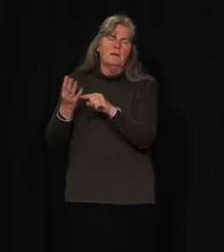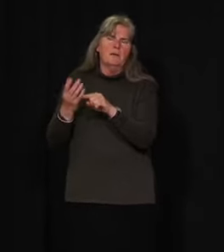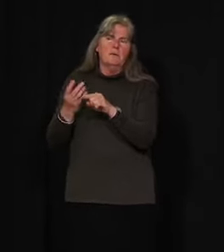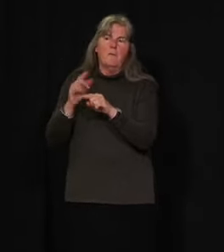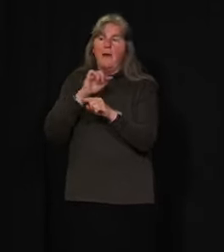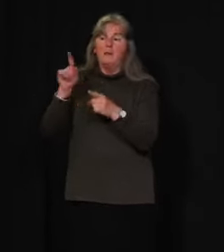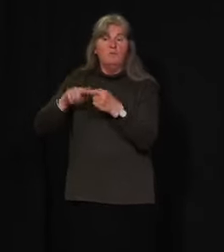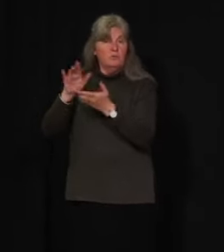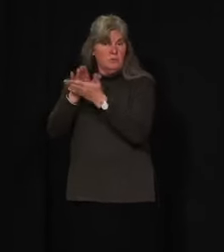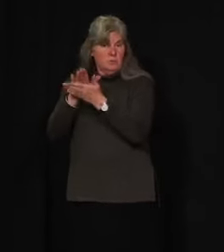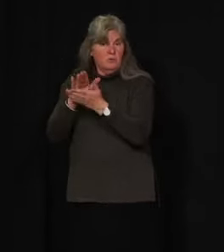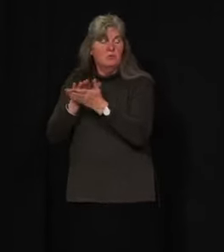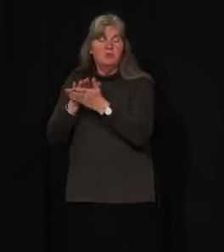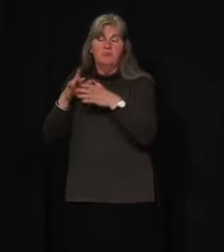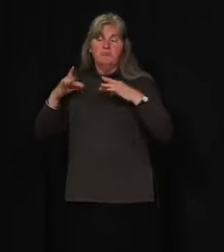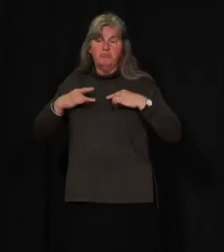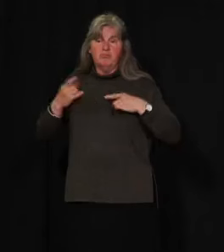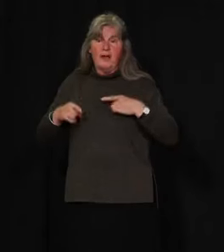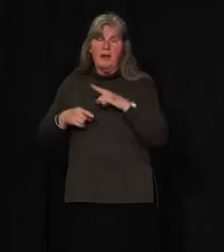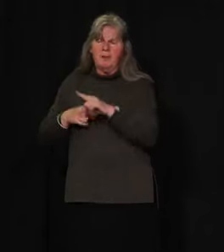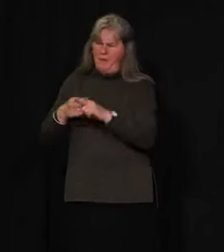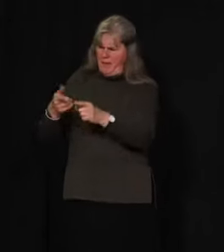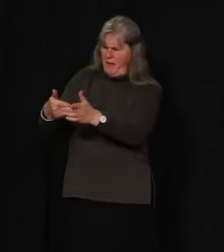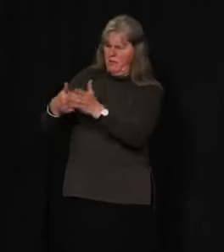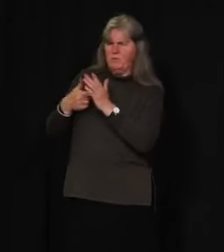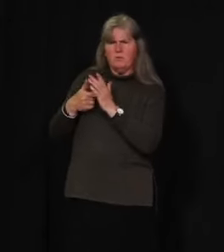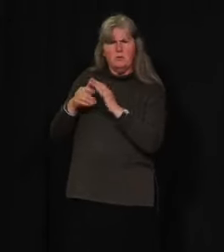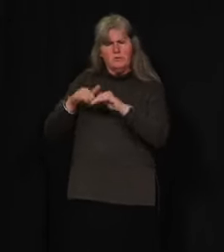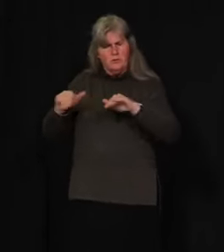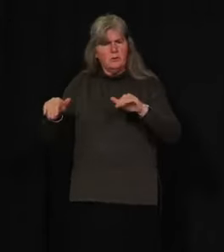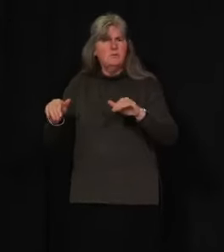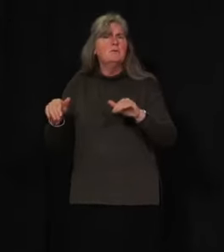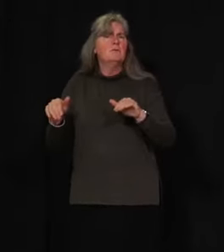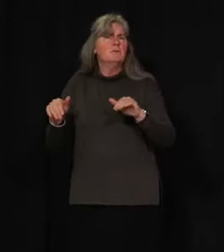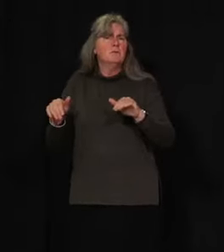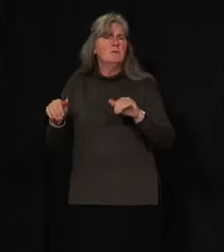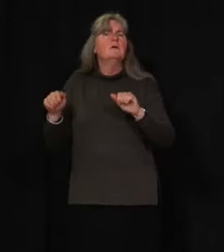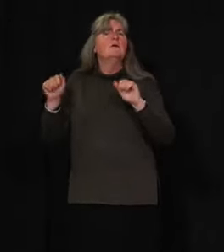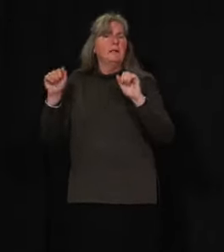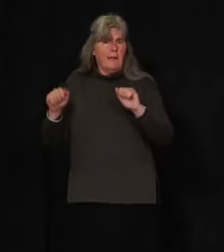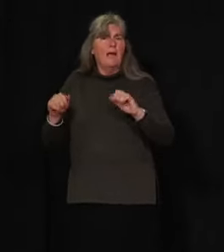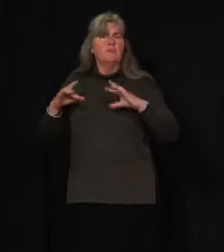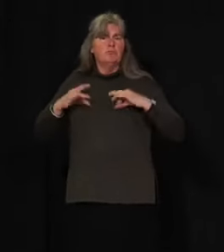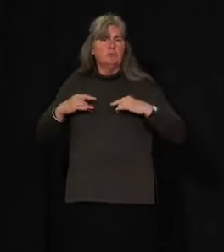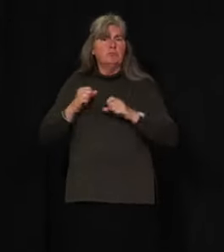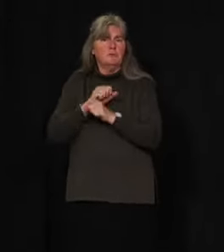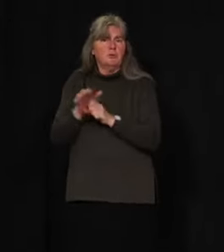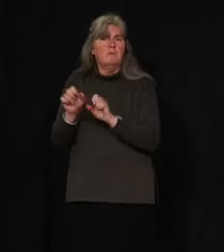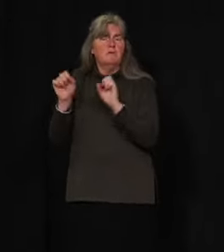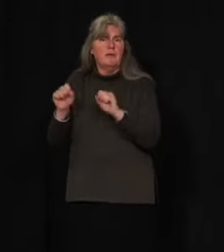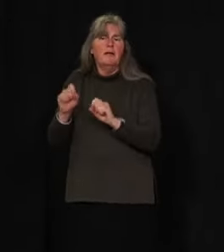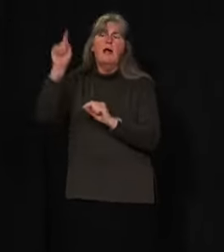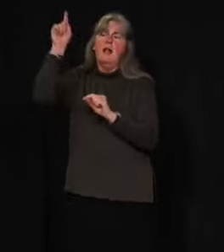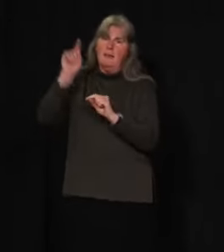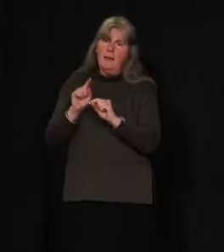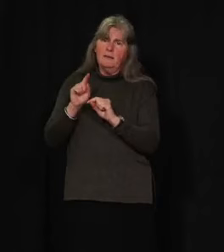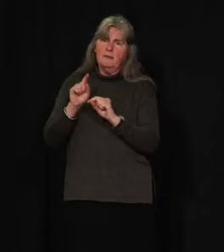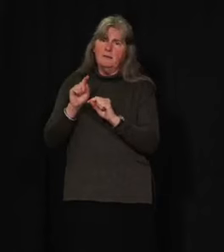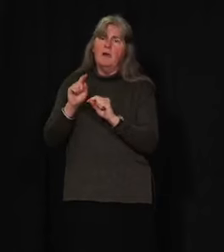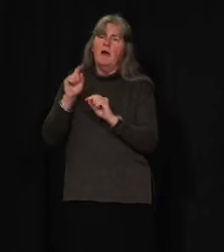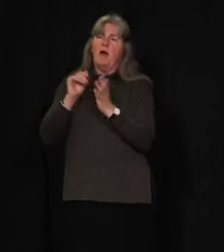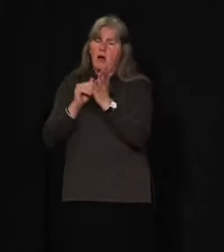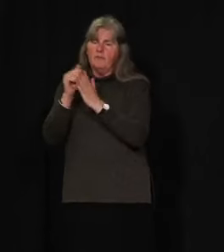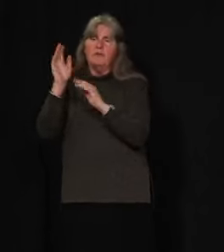kids that were going to school. So it does show that kids do get COVID less frequently than adults